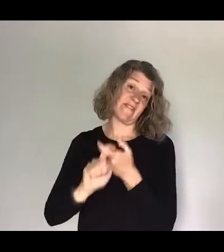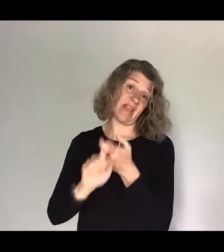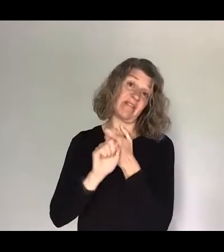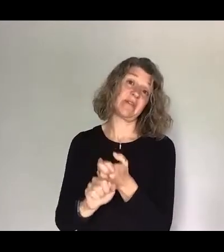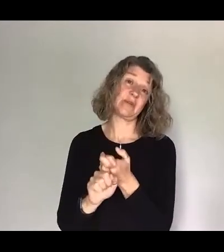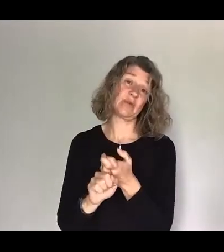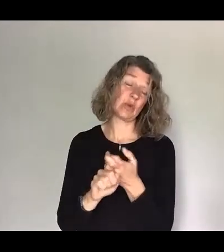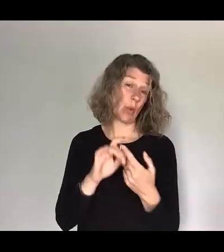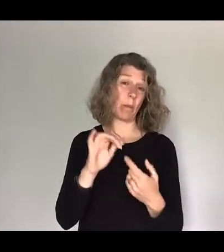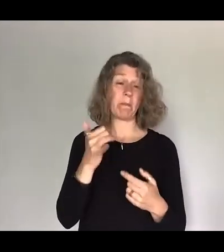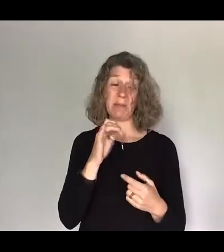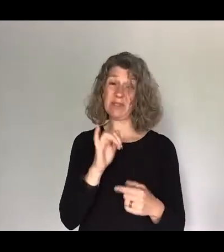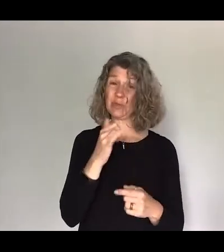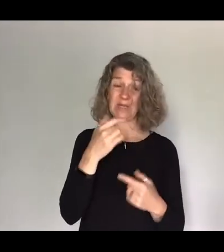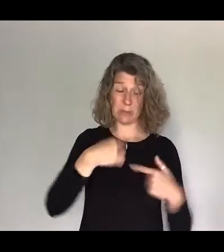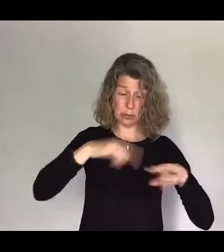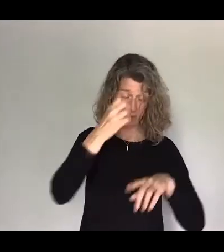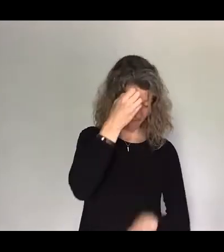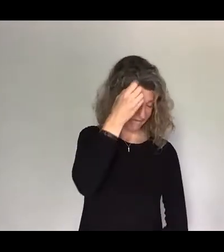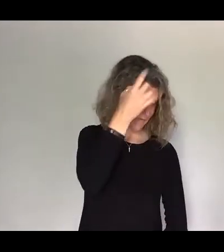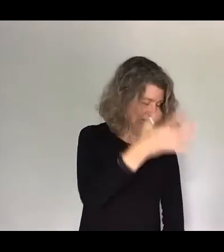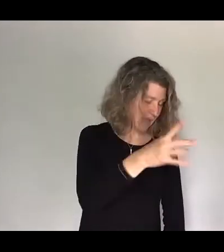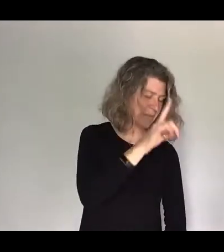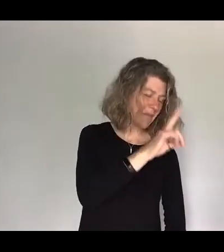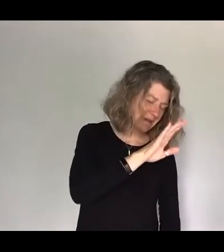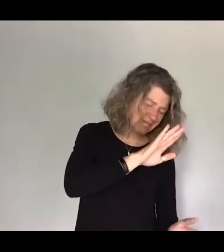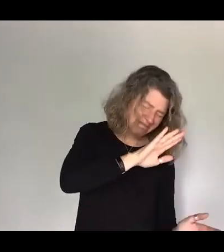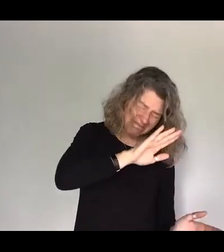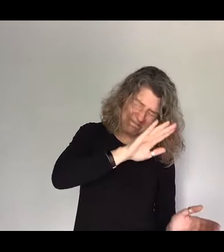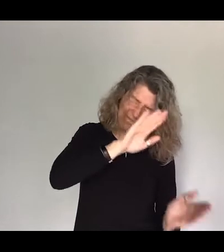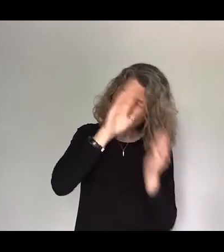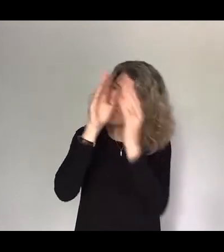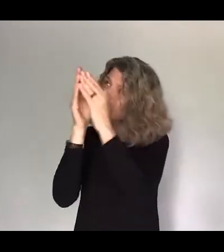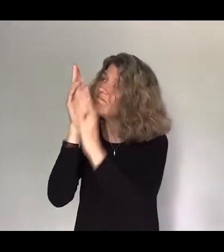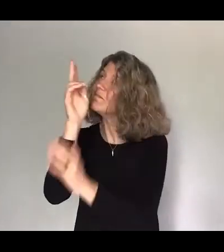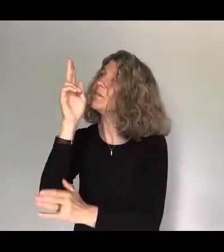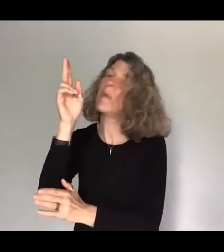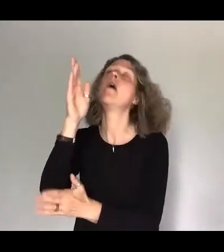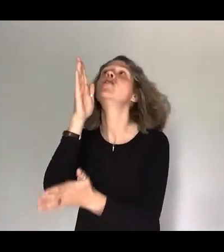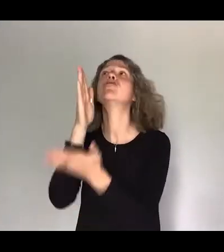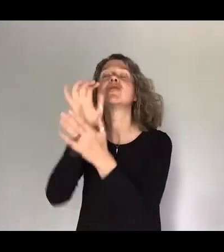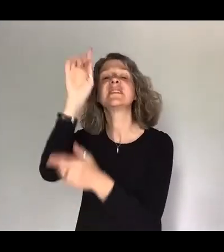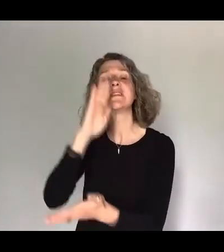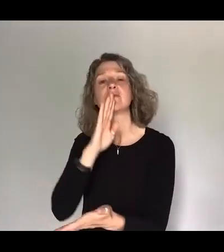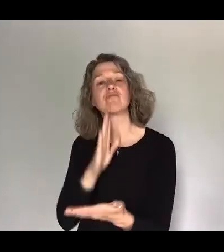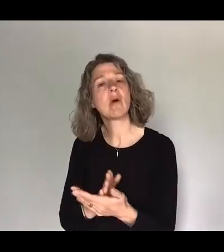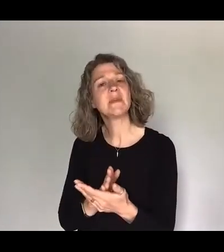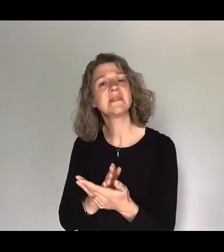hearts and our minds to trust his promises to realize what he's done for us and to